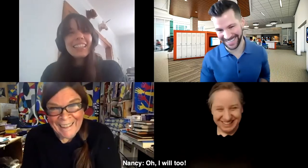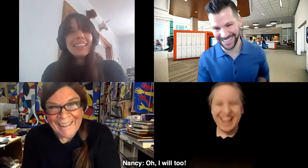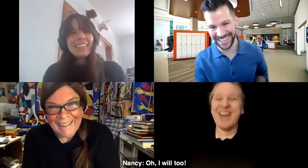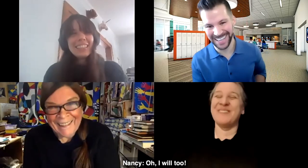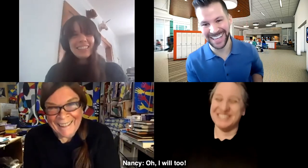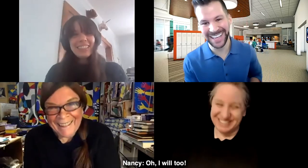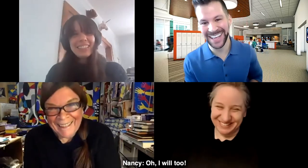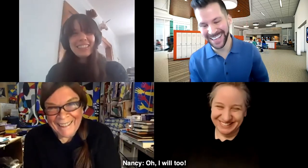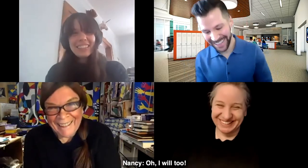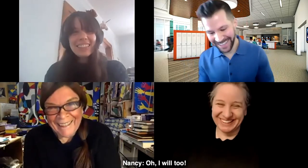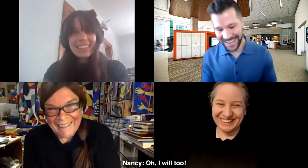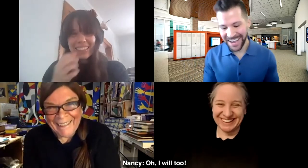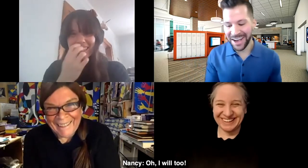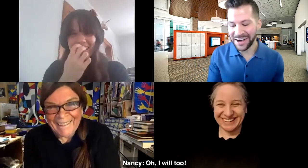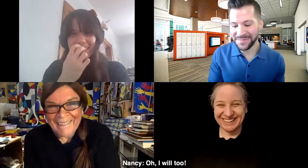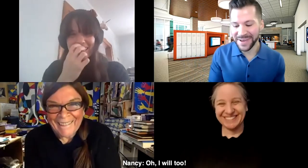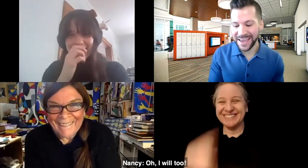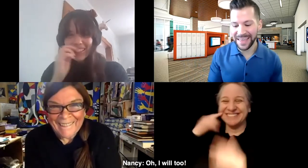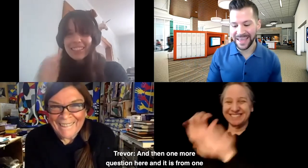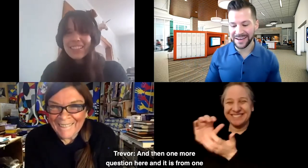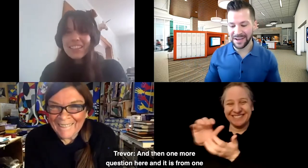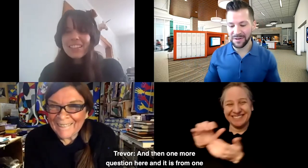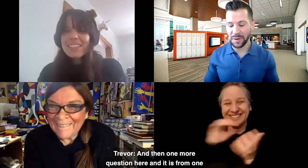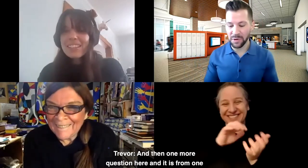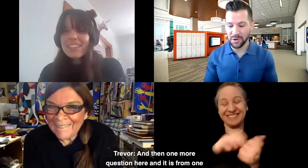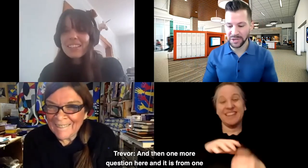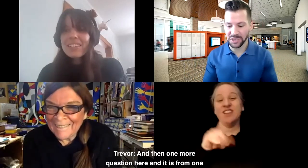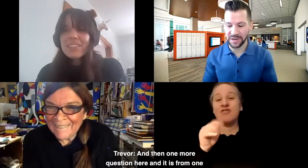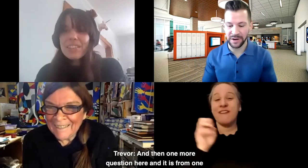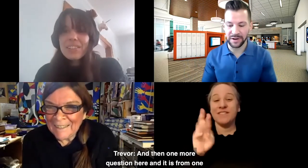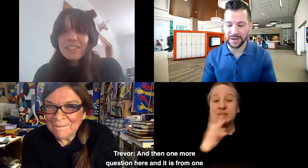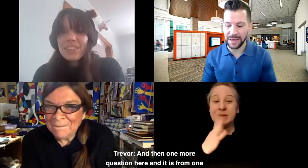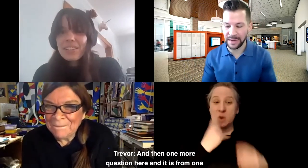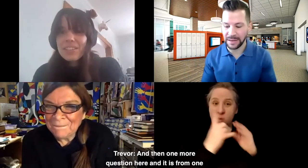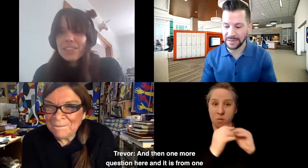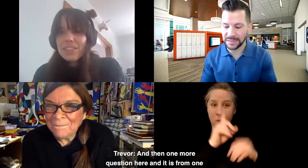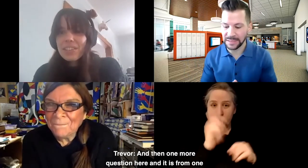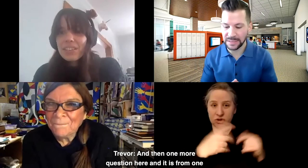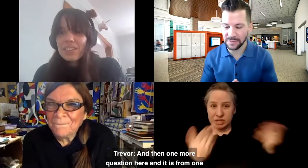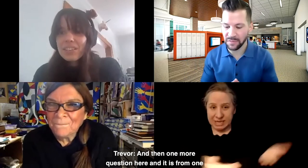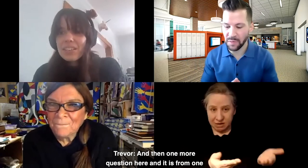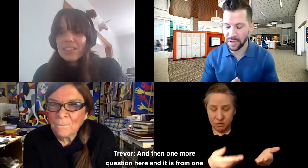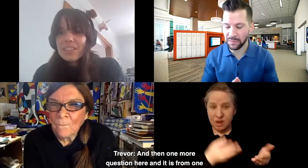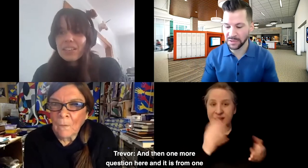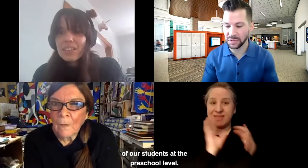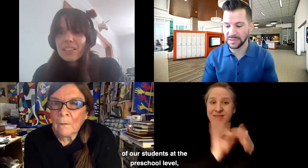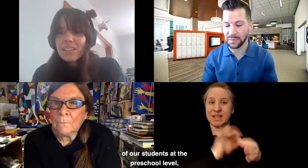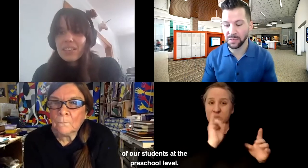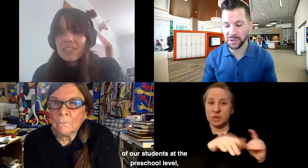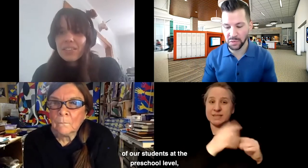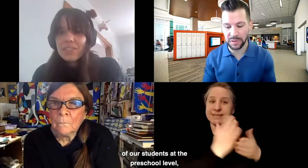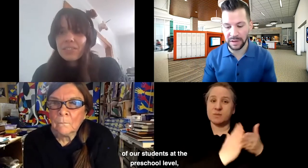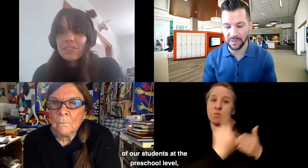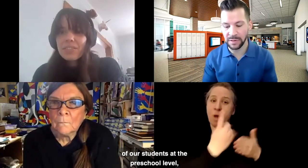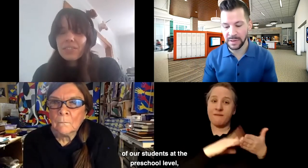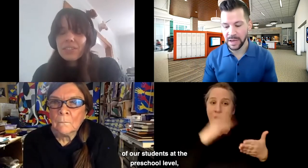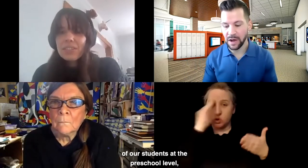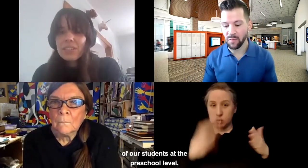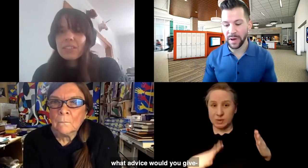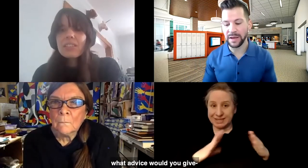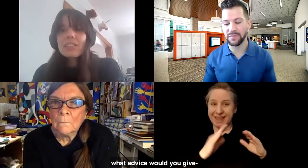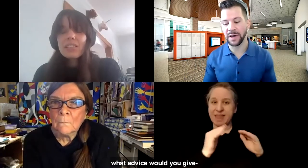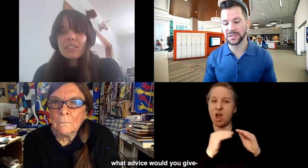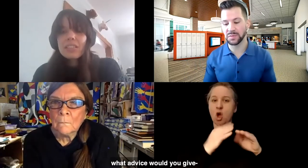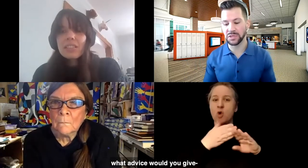Oh, I will do. And then one more question here. And it is from one of our students at the preschool level.